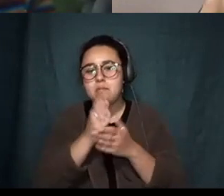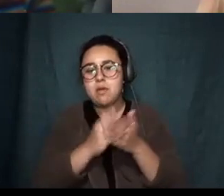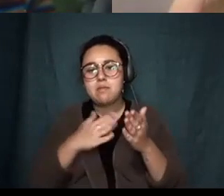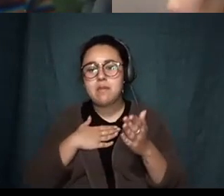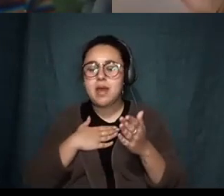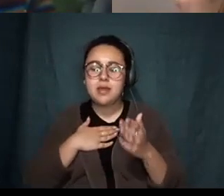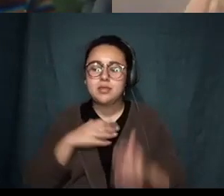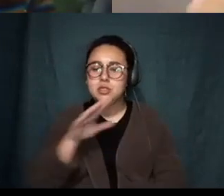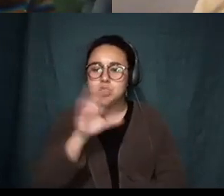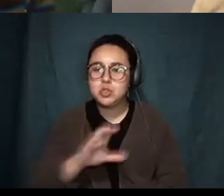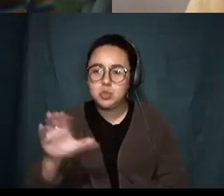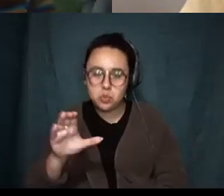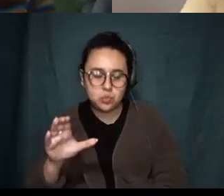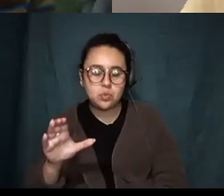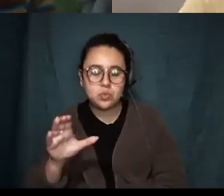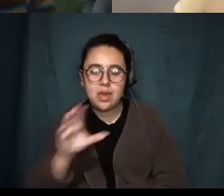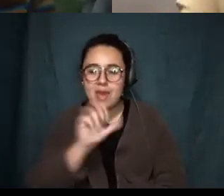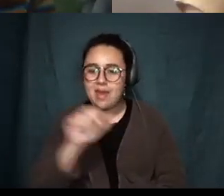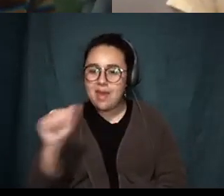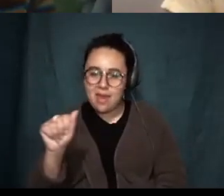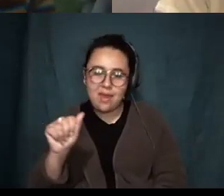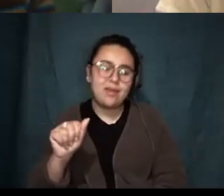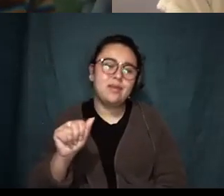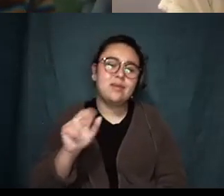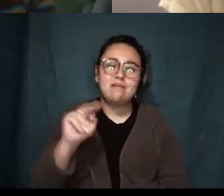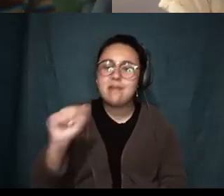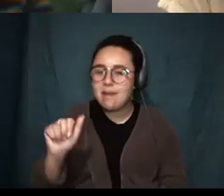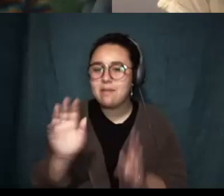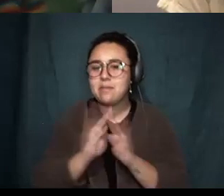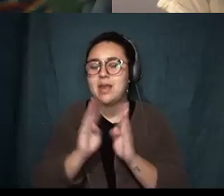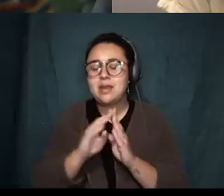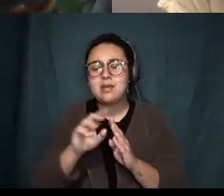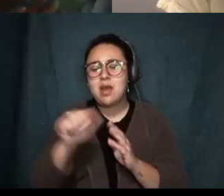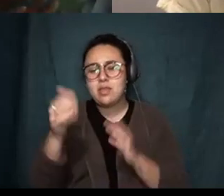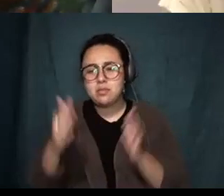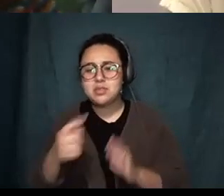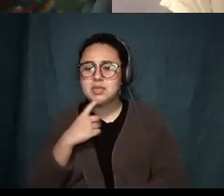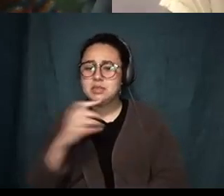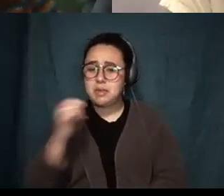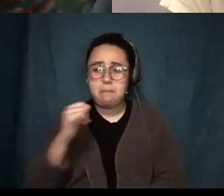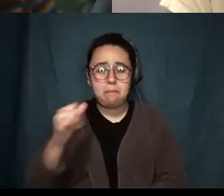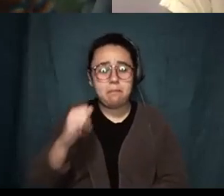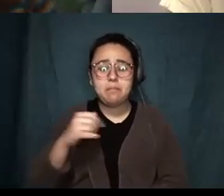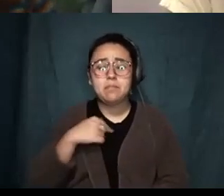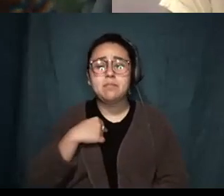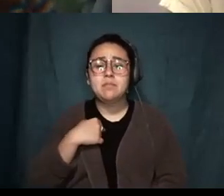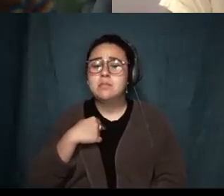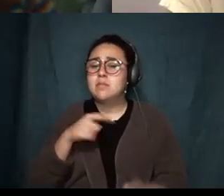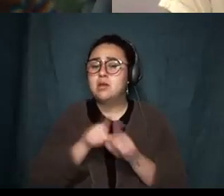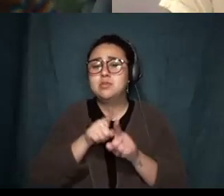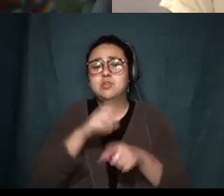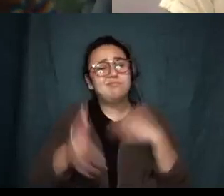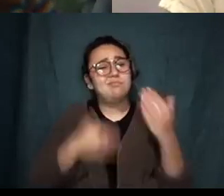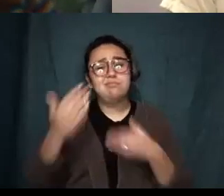um like someone else said um also just inertia you know what I mean like I